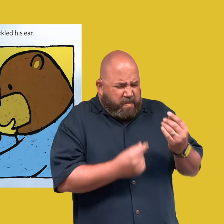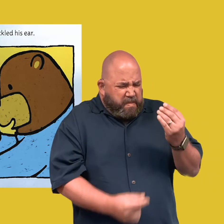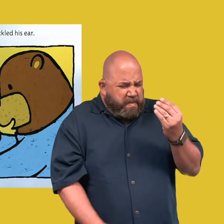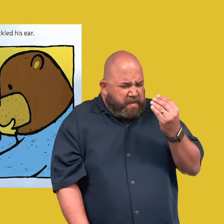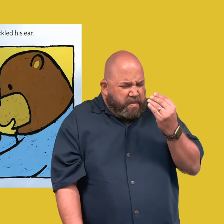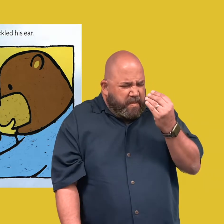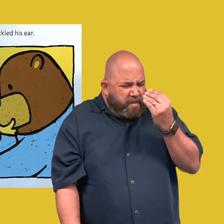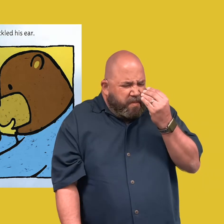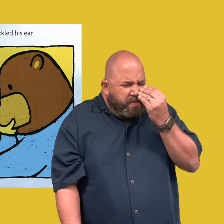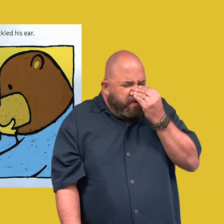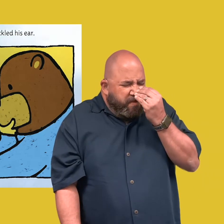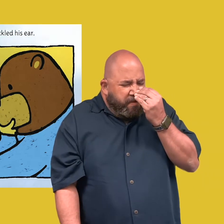Mama kissed his nose.